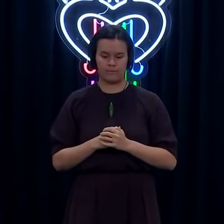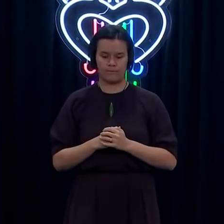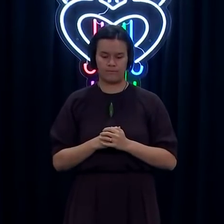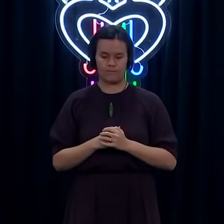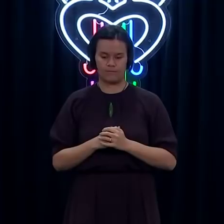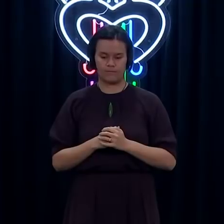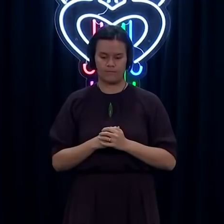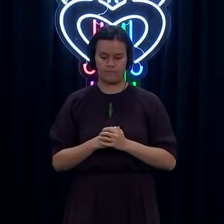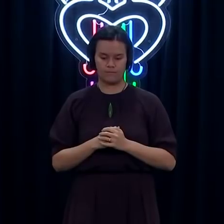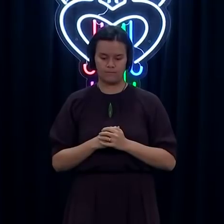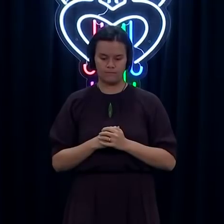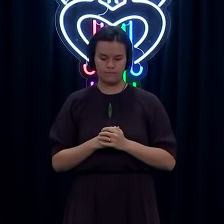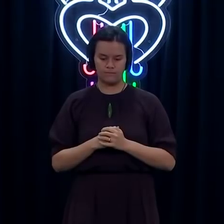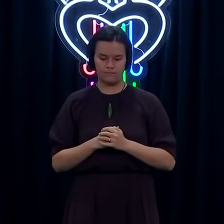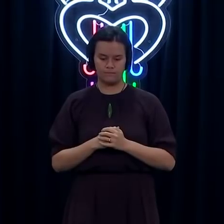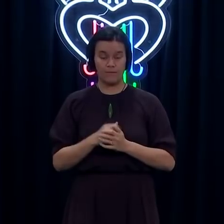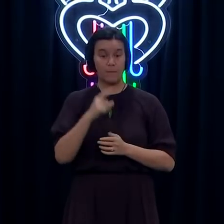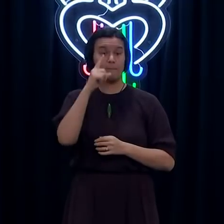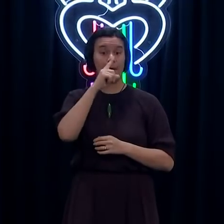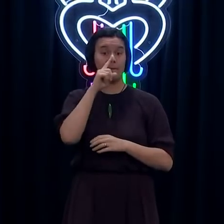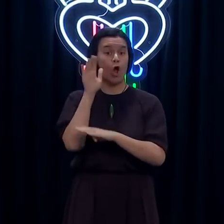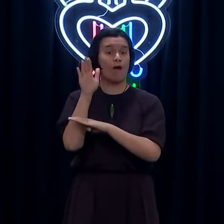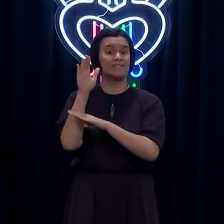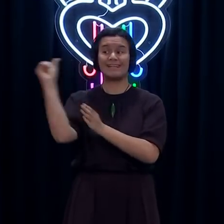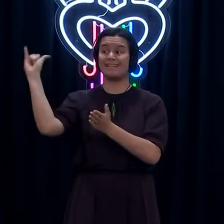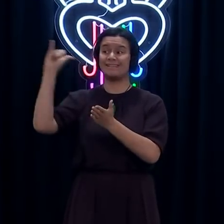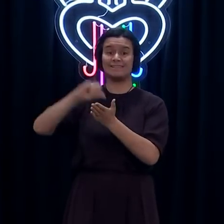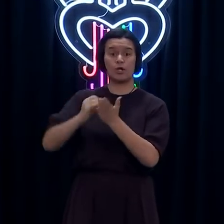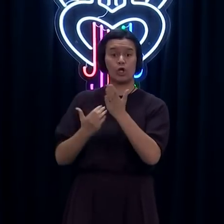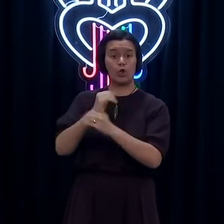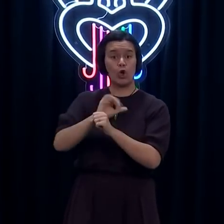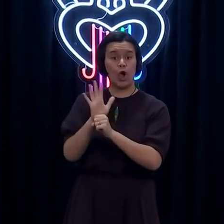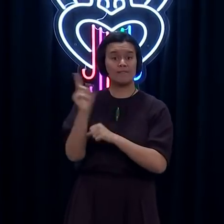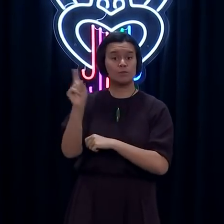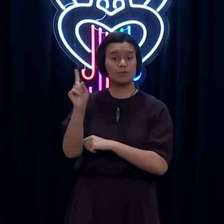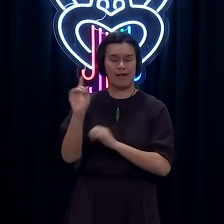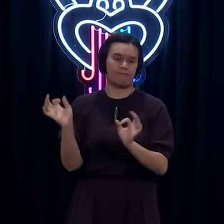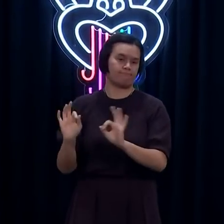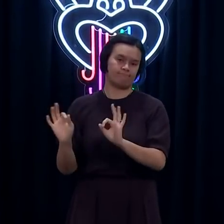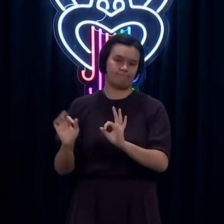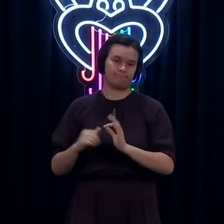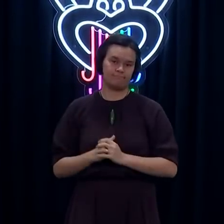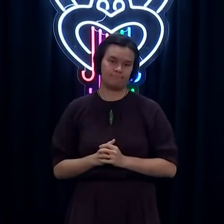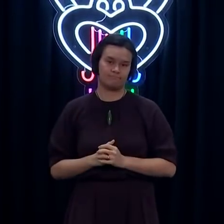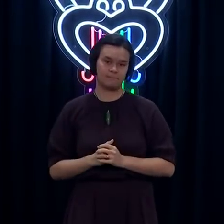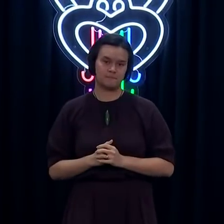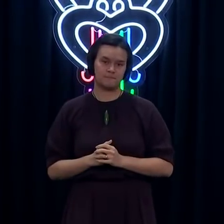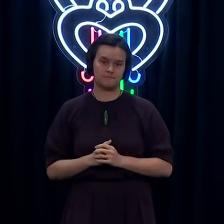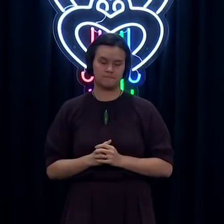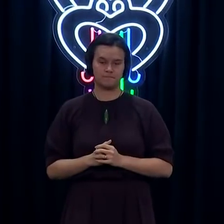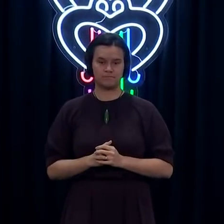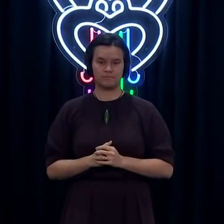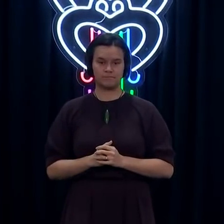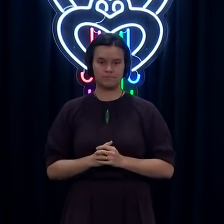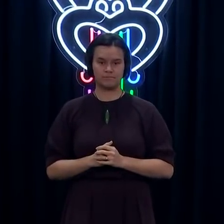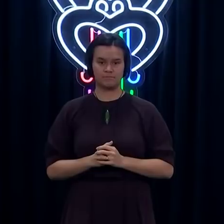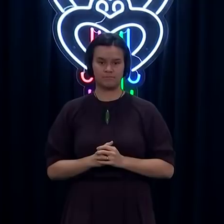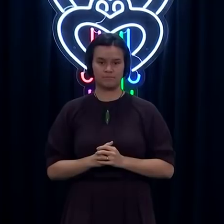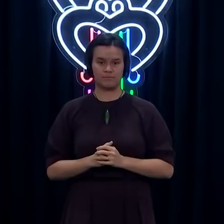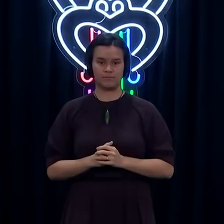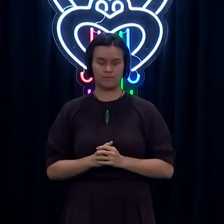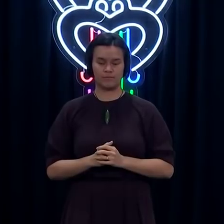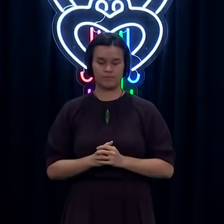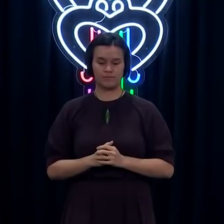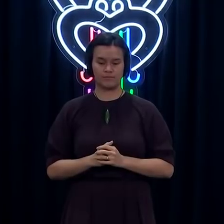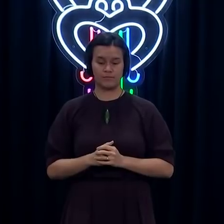-19 to report in recent returnees in our managed isolation facilities. Of today's